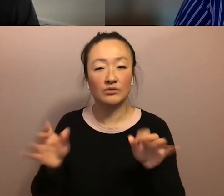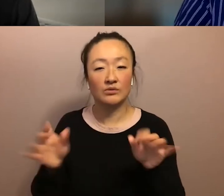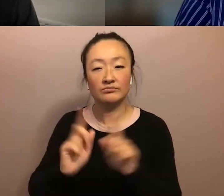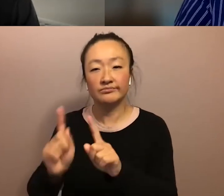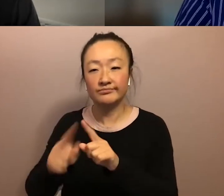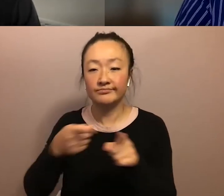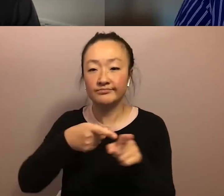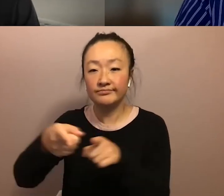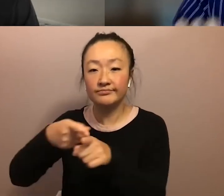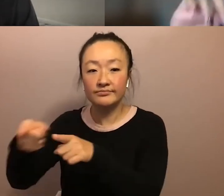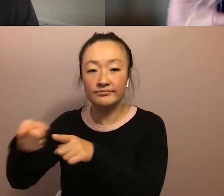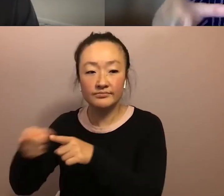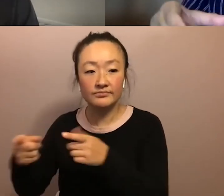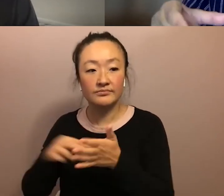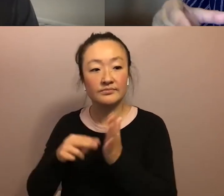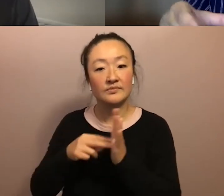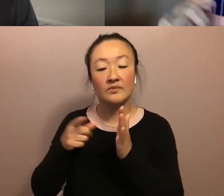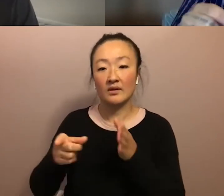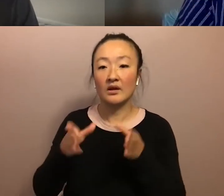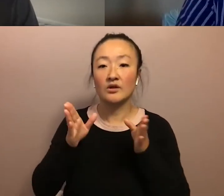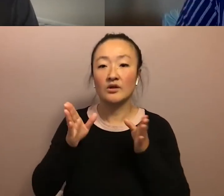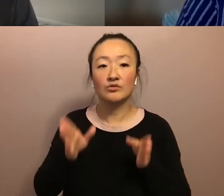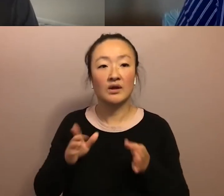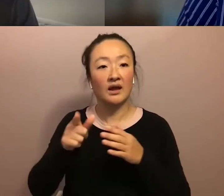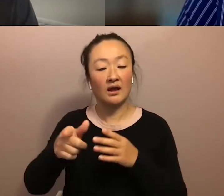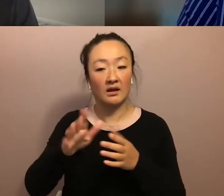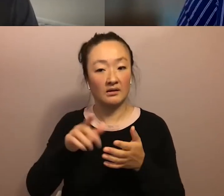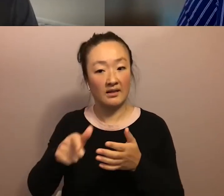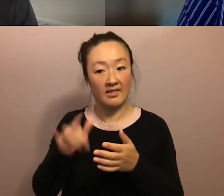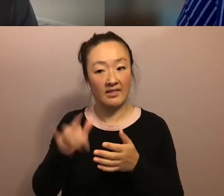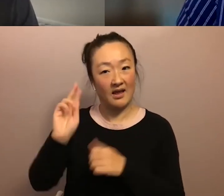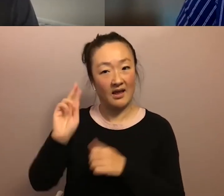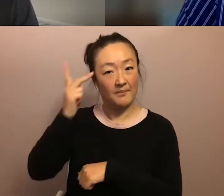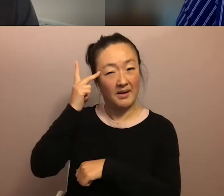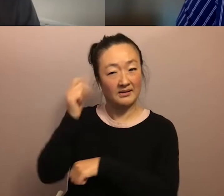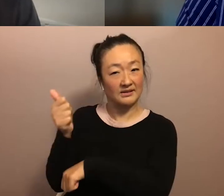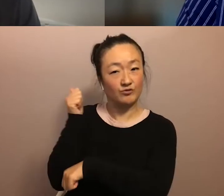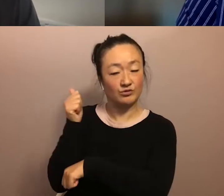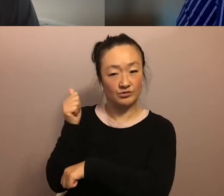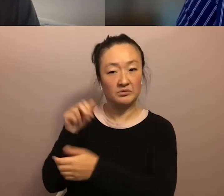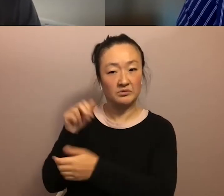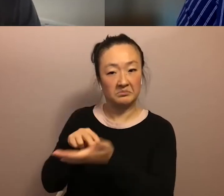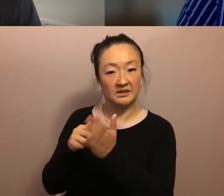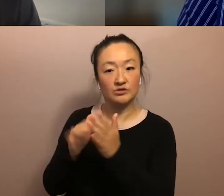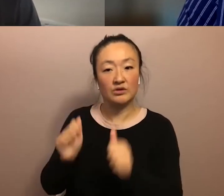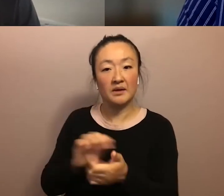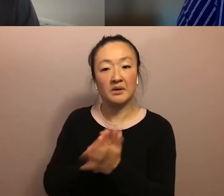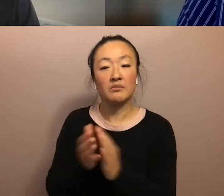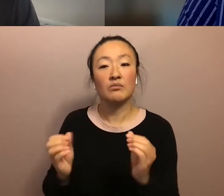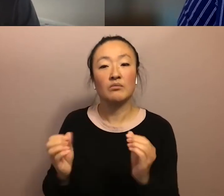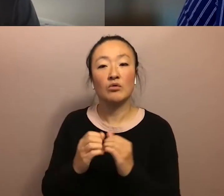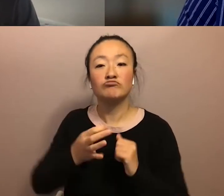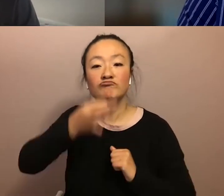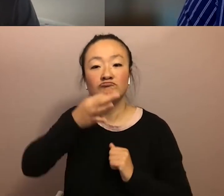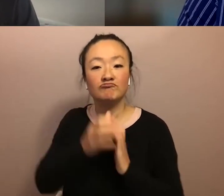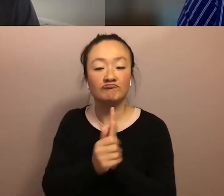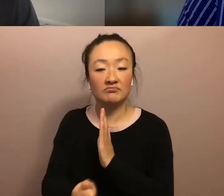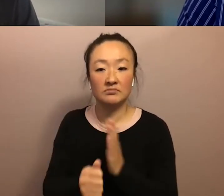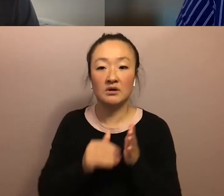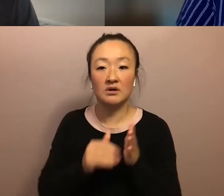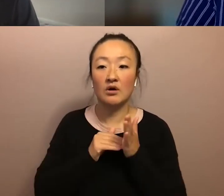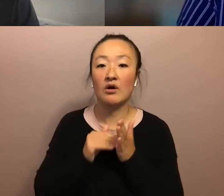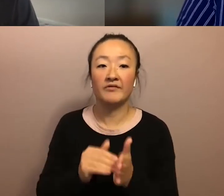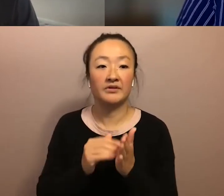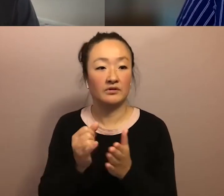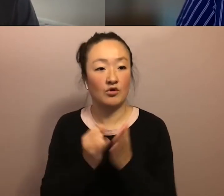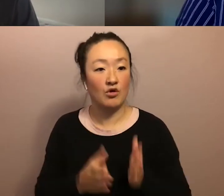um, that make it so that you can sharpen your politics of refusal even more so. Um, because oftentimes it is artists who are in the